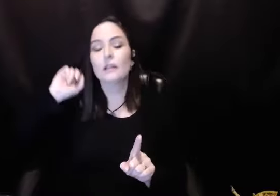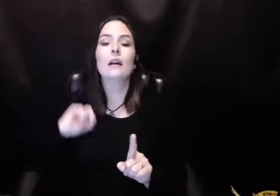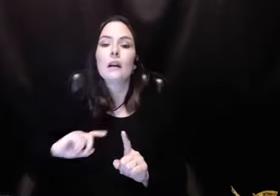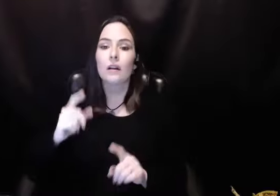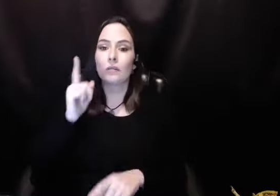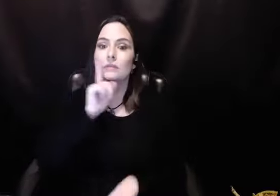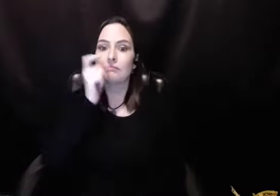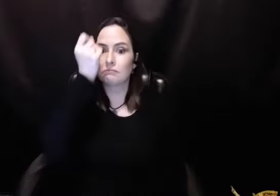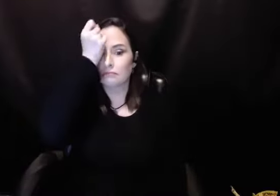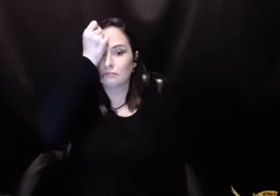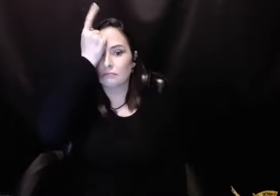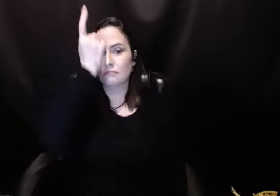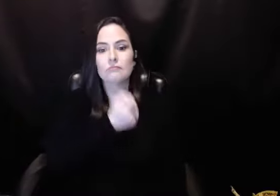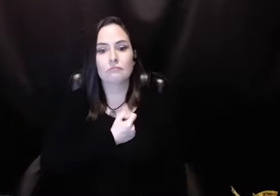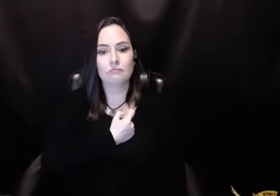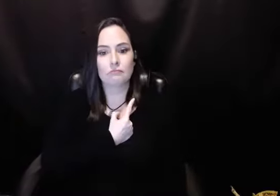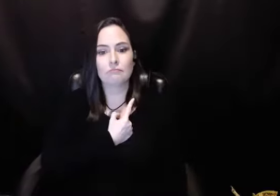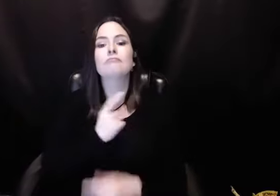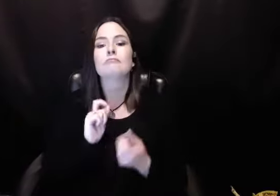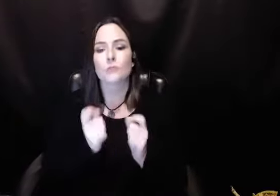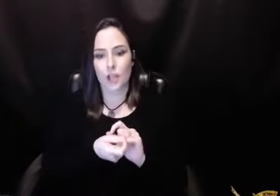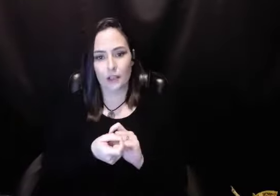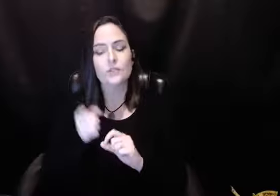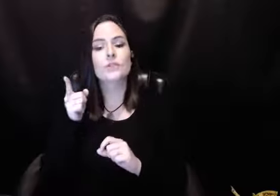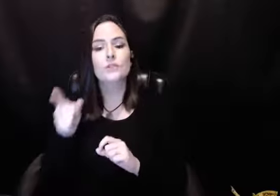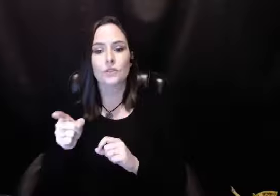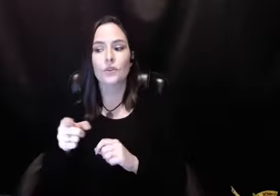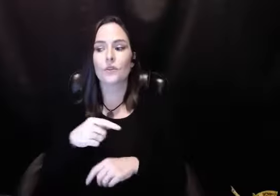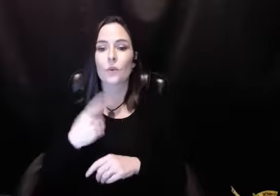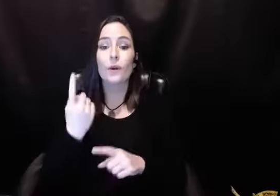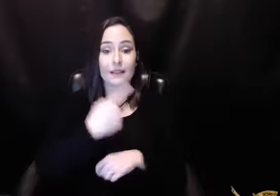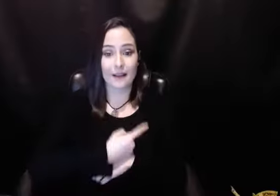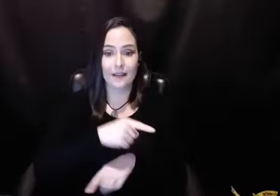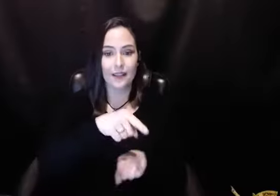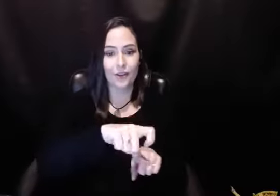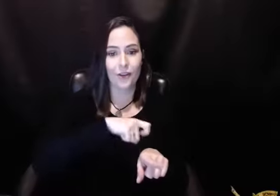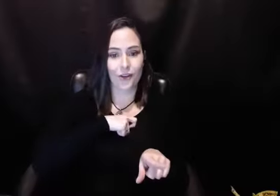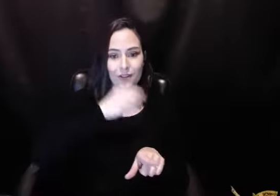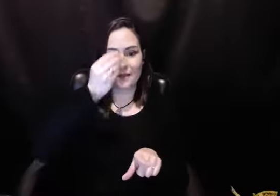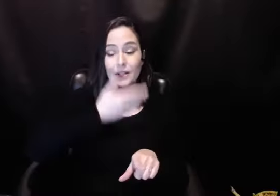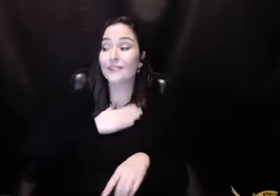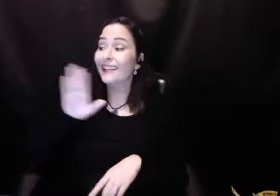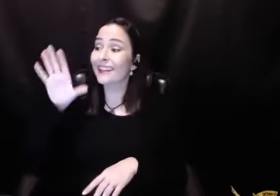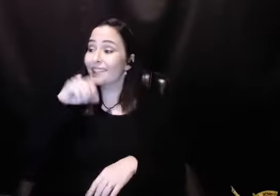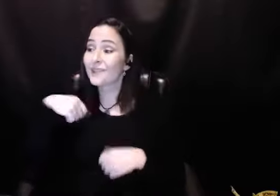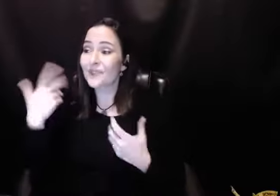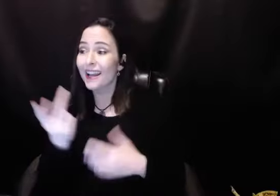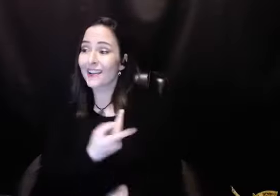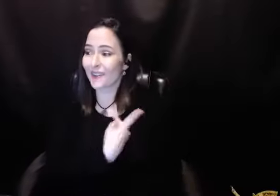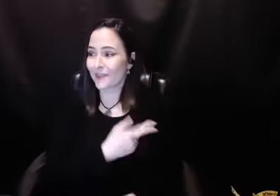but she hadn't. And then her awakening came. And so then there was the day I got the call